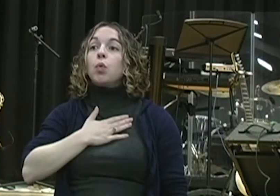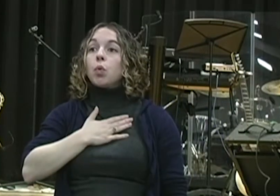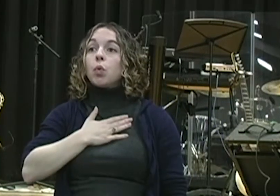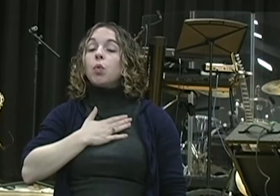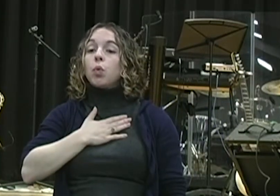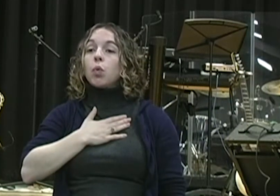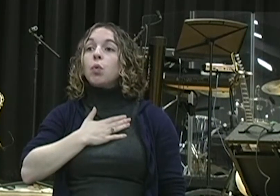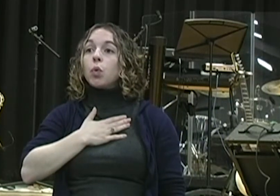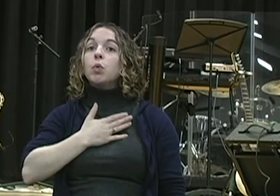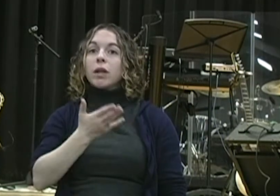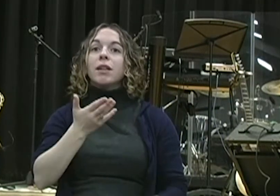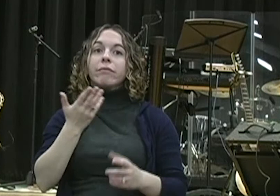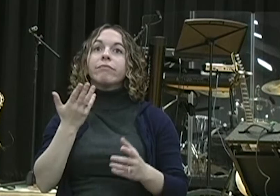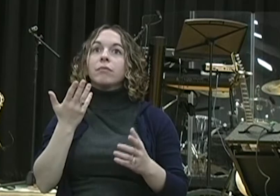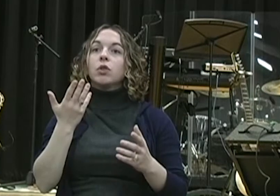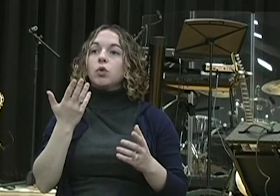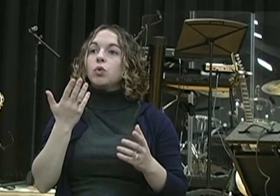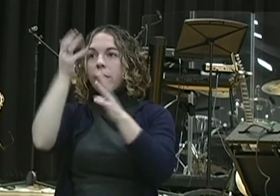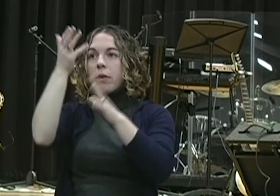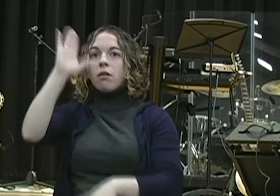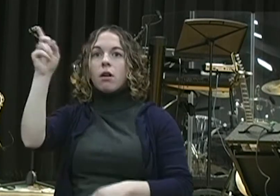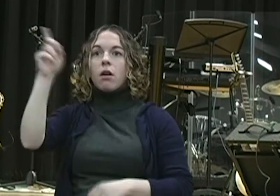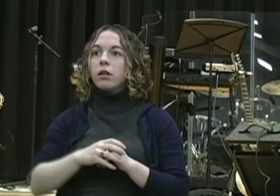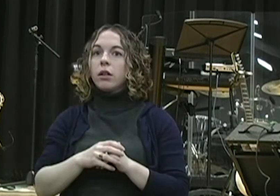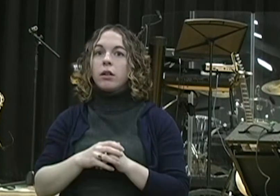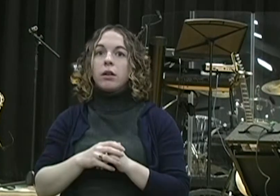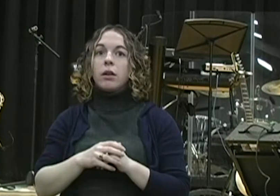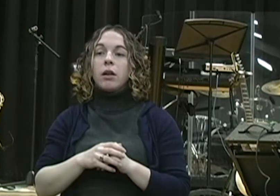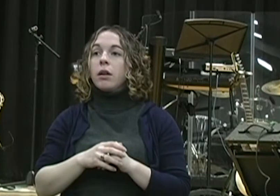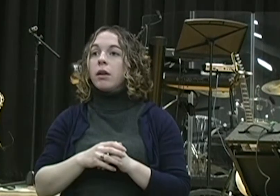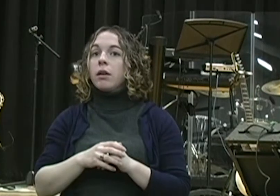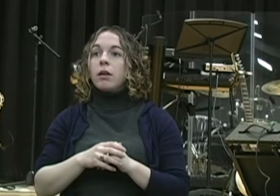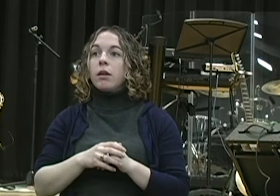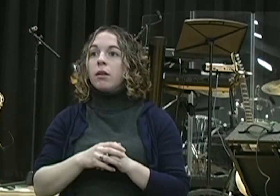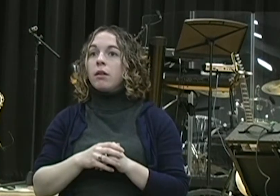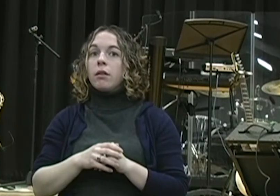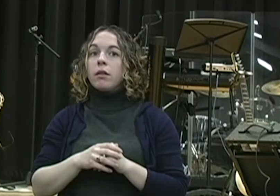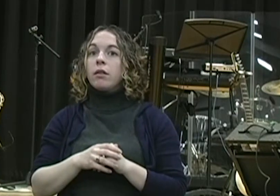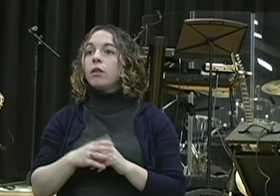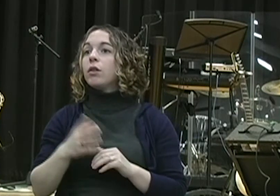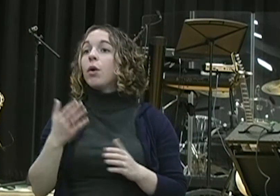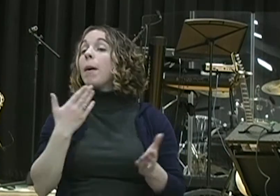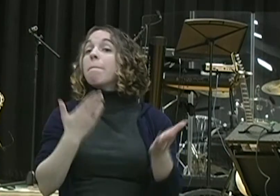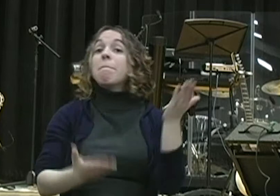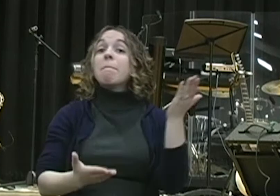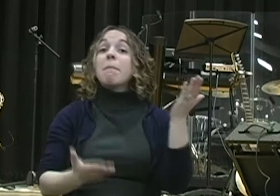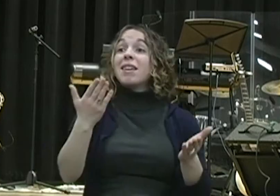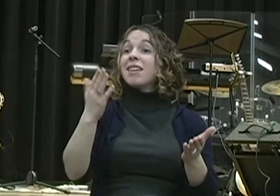How many people know people that live in a cloud? Nothing bothers them. And there's a way to walk in peace in bad situations. I'm